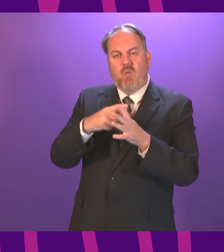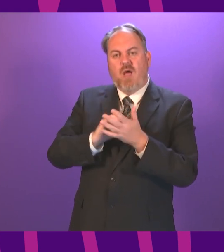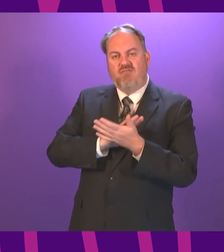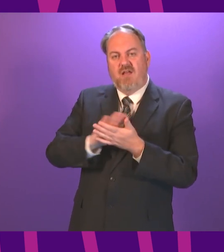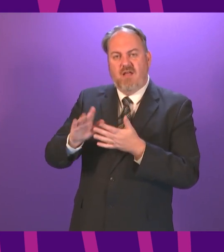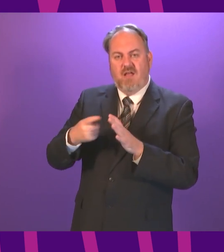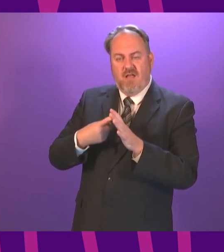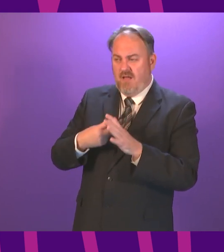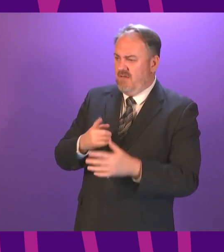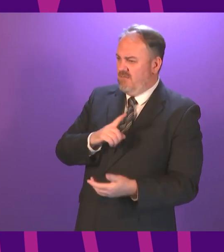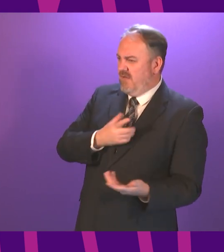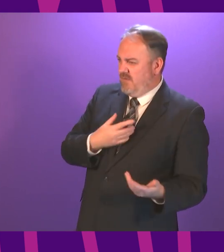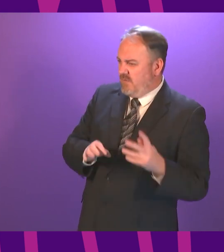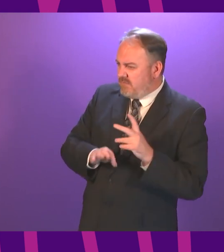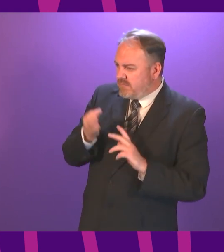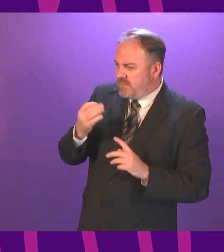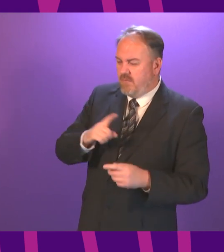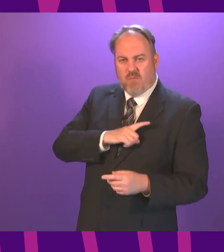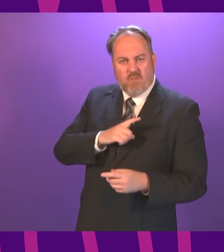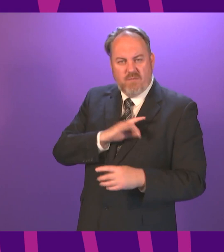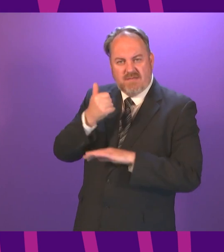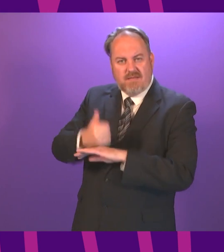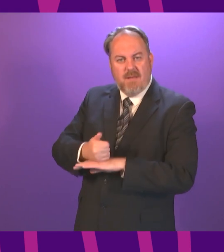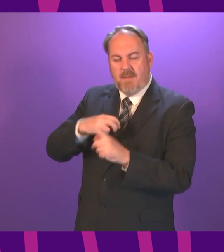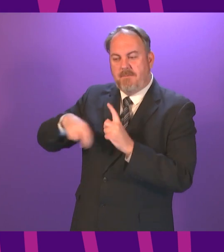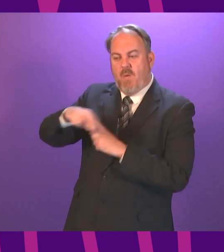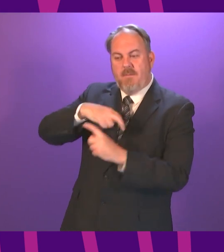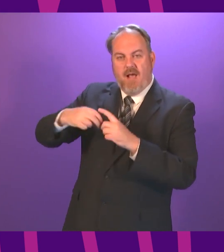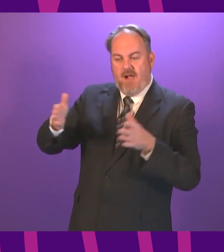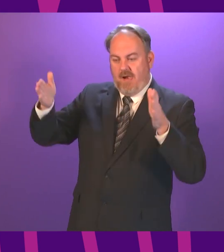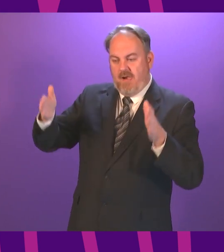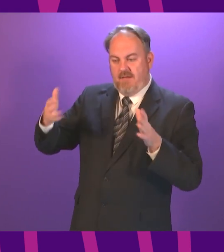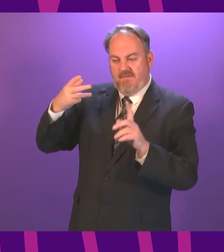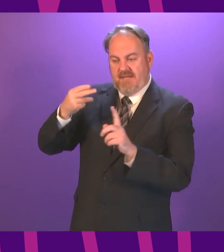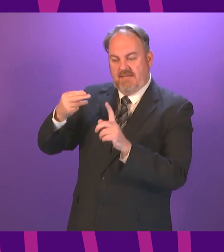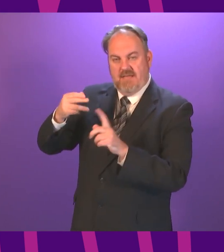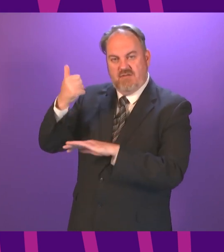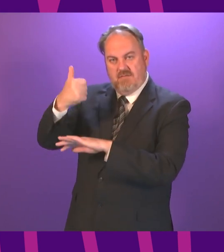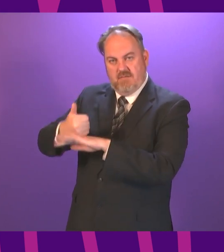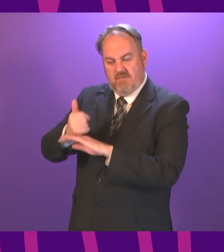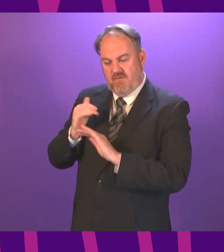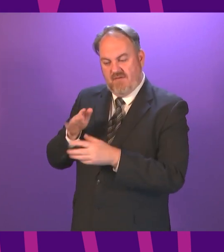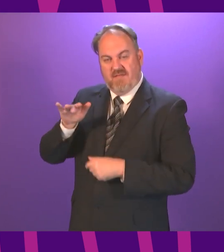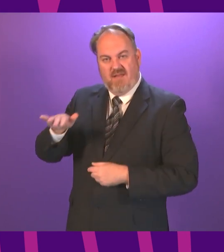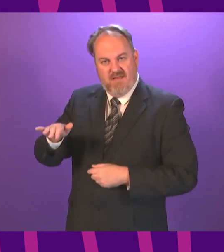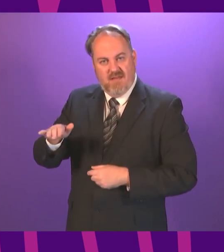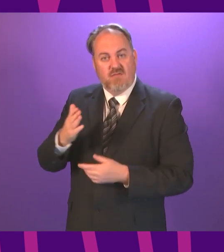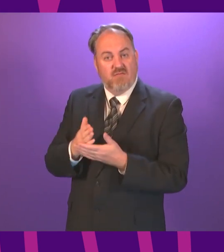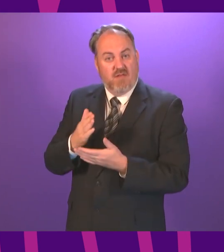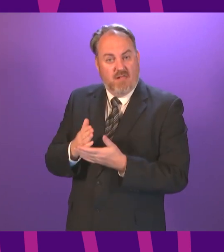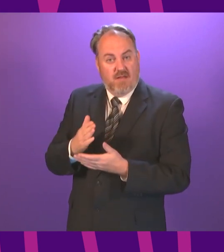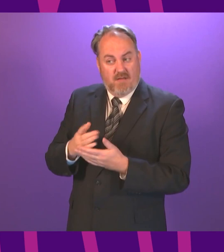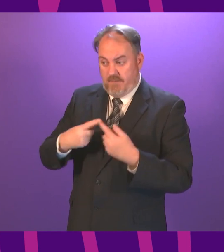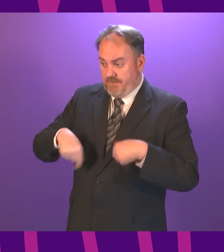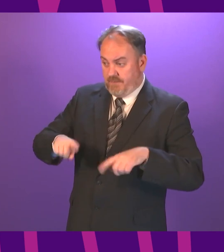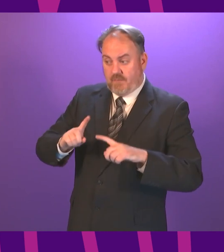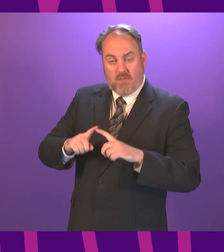unit that we have there. So we are exhausting every single avenue, using every single tool that we possibly have to ensure that we do